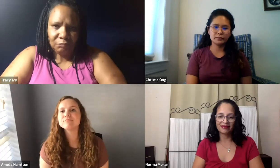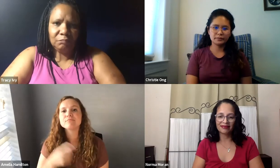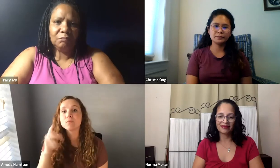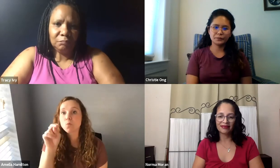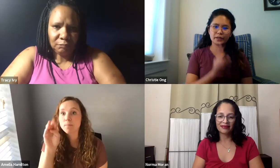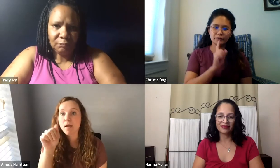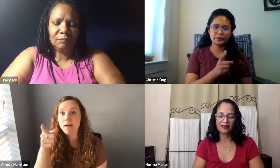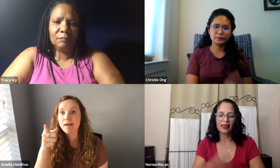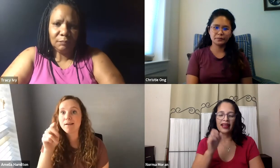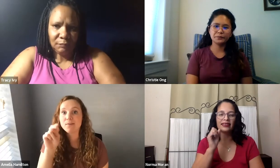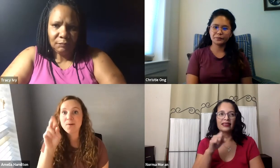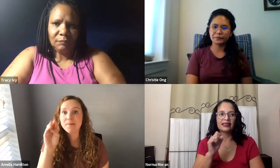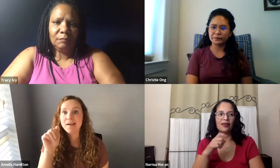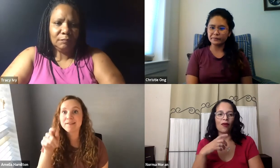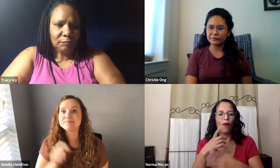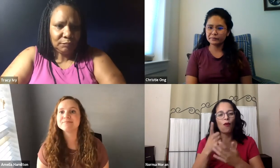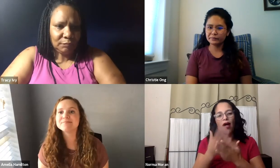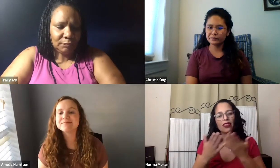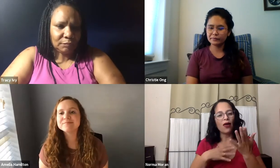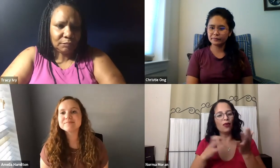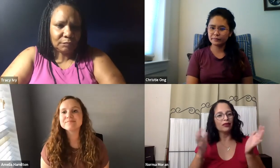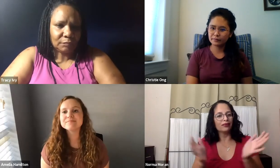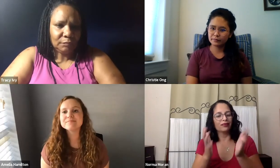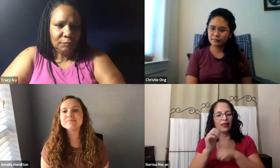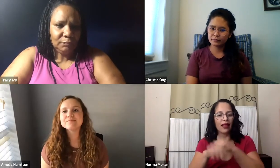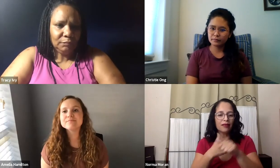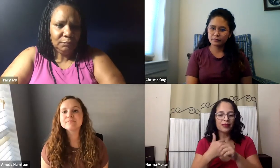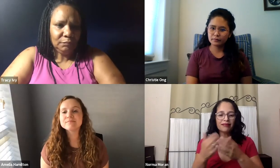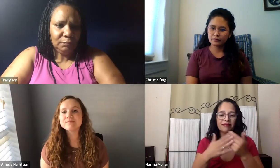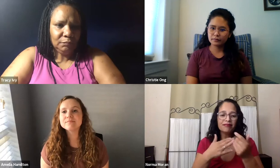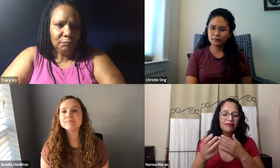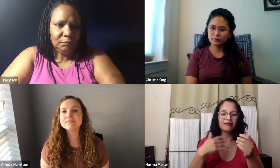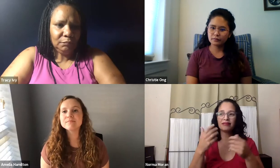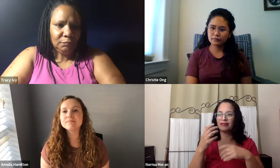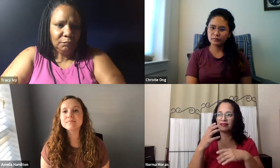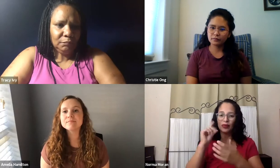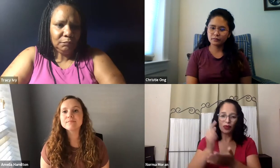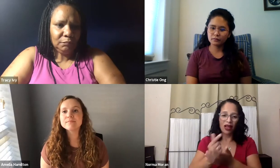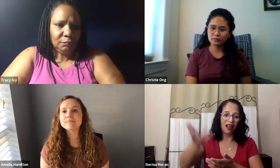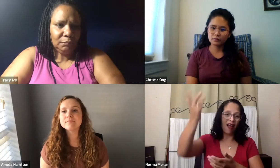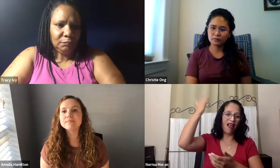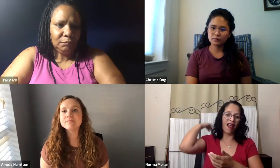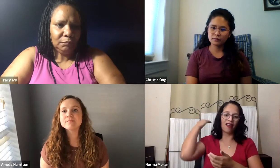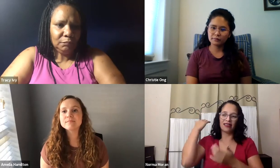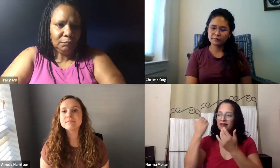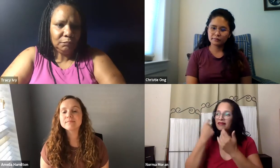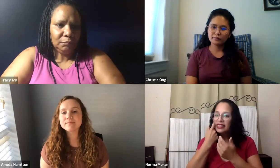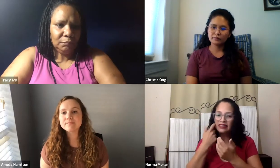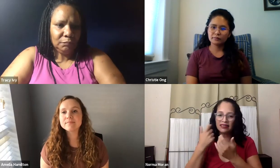ideas to hopefully get more involved. Norma, did you want to say something? Yeah, one thing that I want to say is just to encourage the alumni, even the people